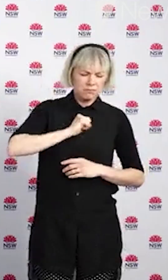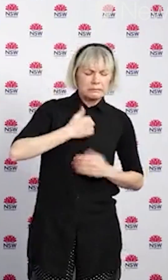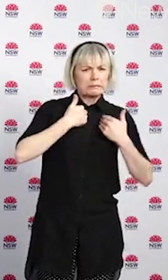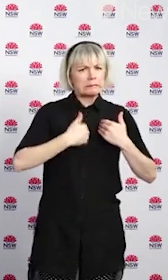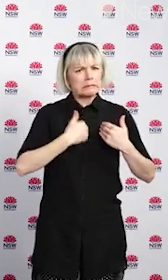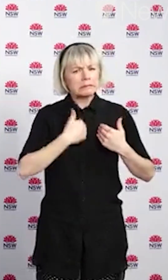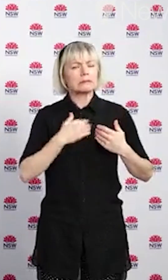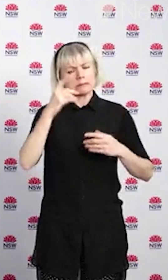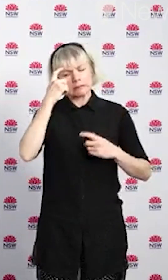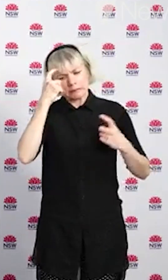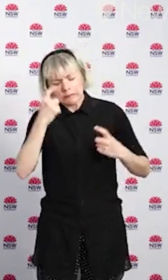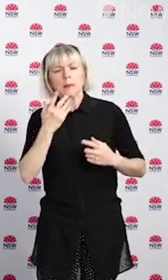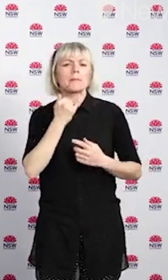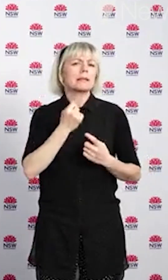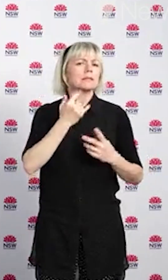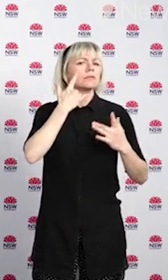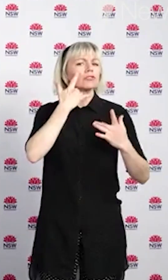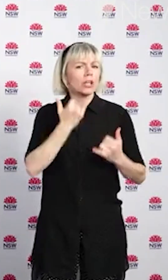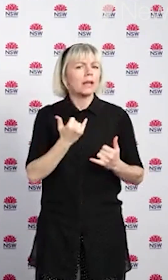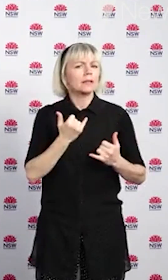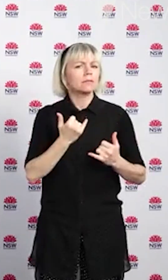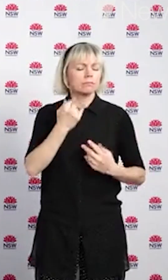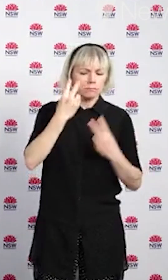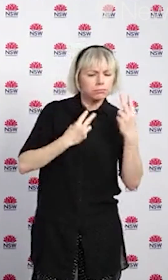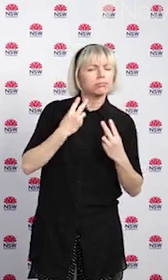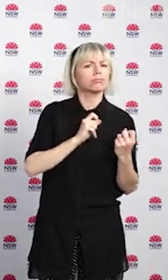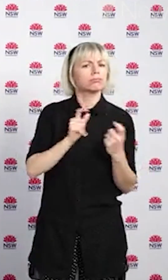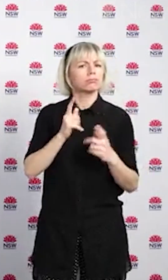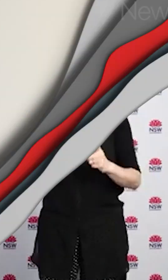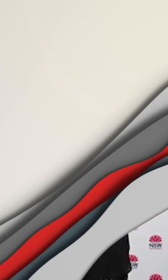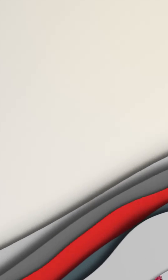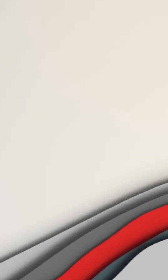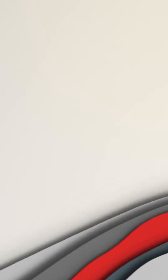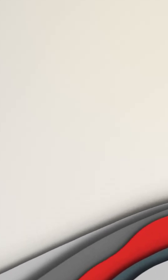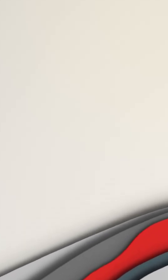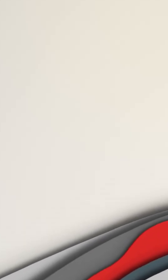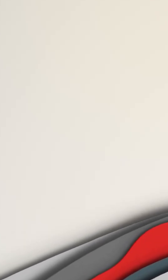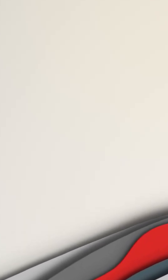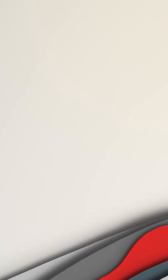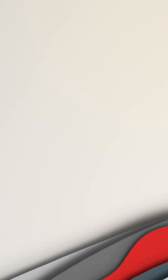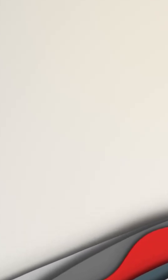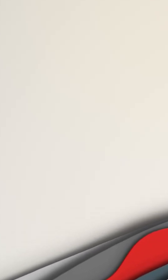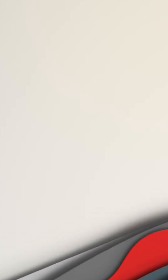obeying and following those COVID safety rules which are there to keep us all safe. Thanks again.